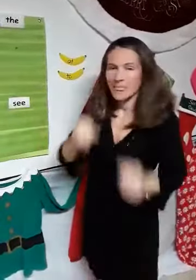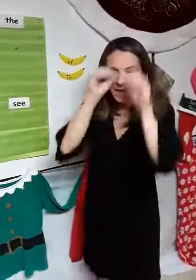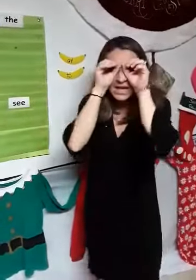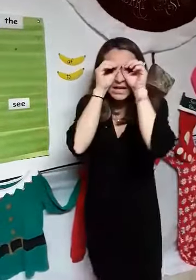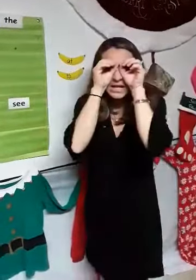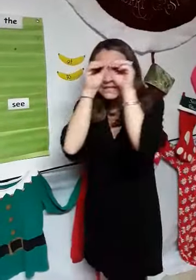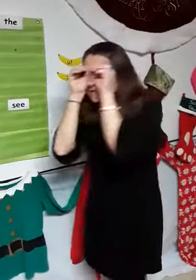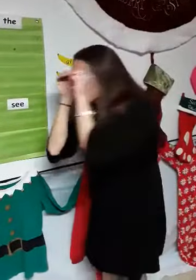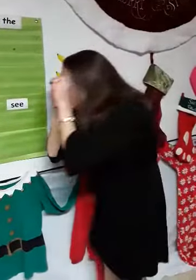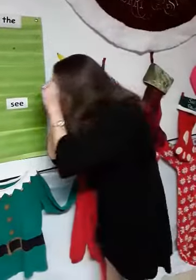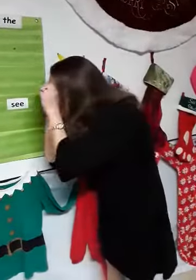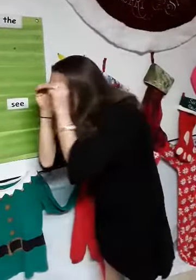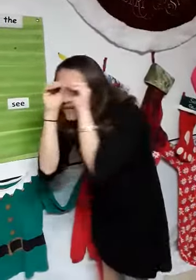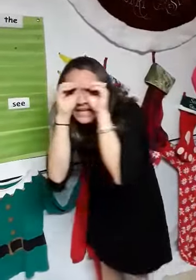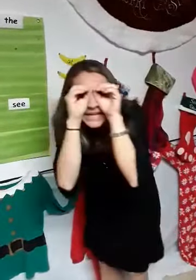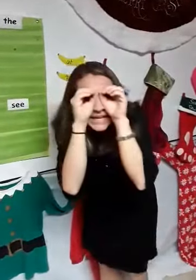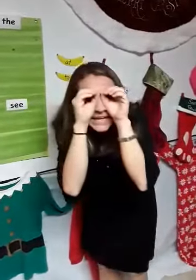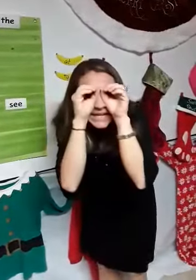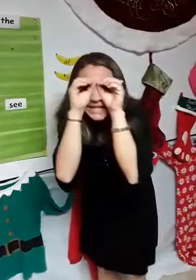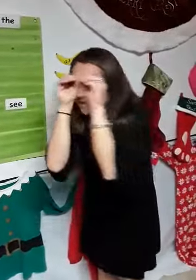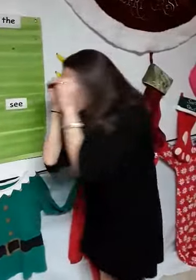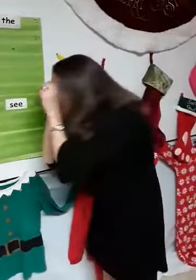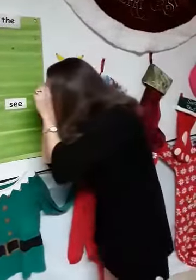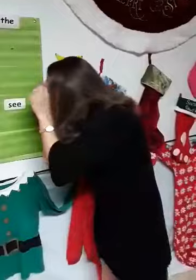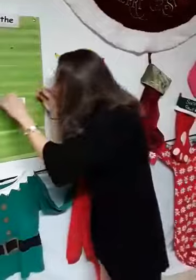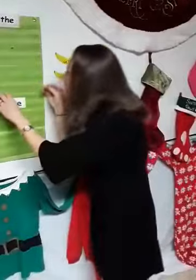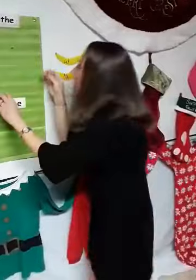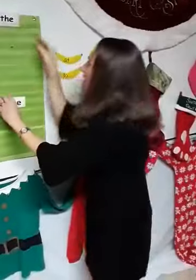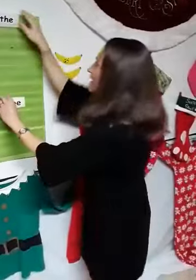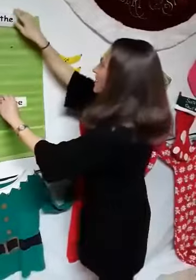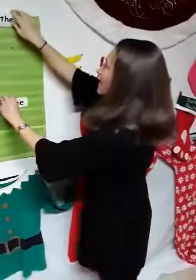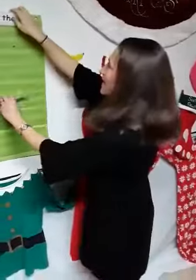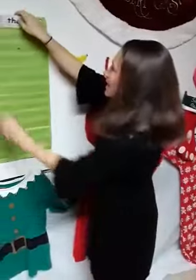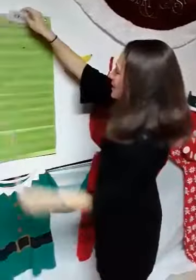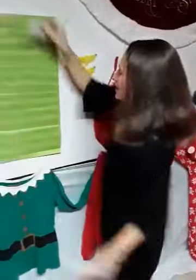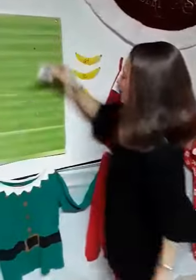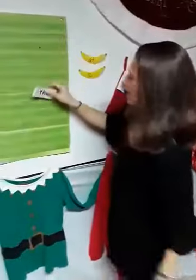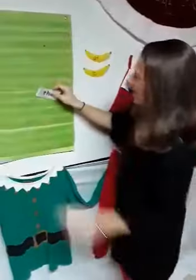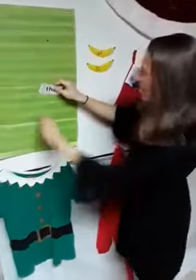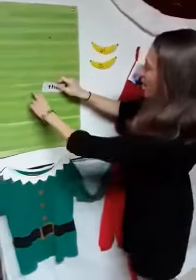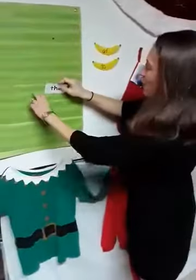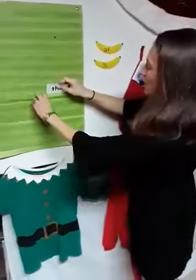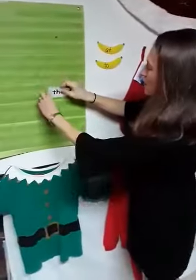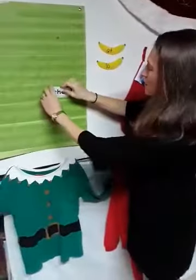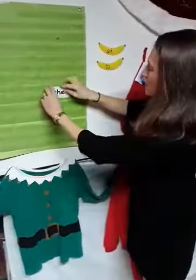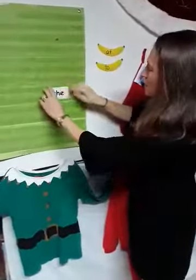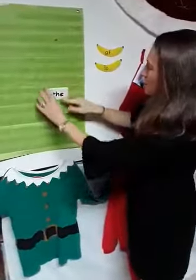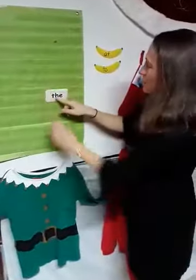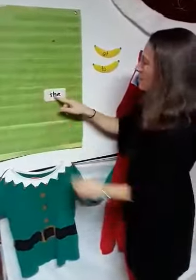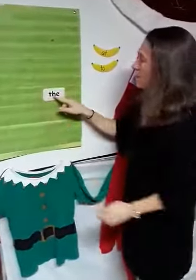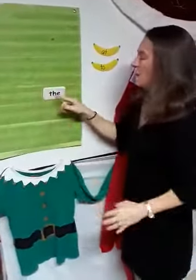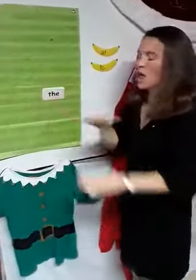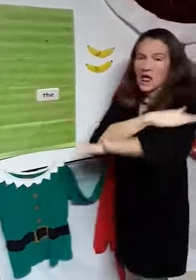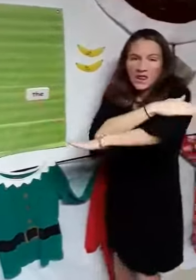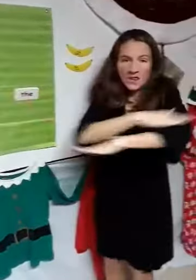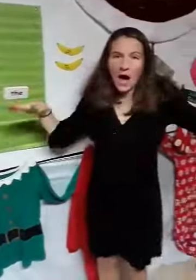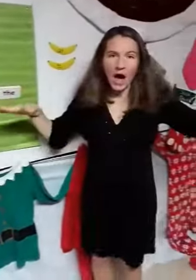See, see. Halfway done. The,